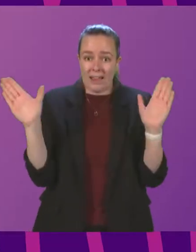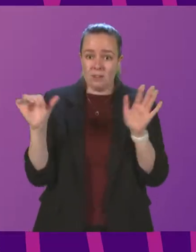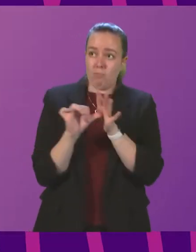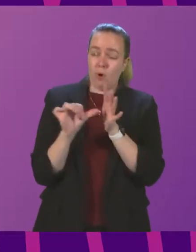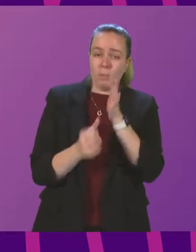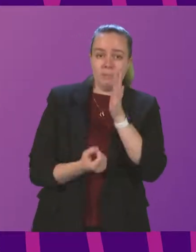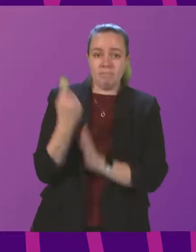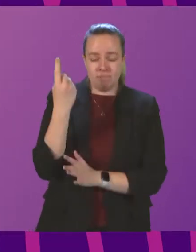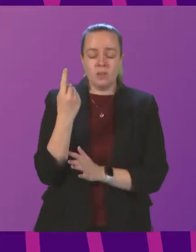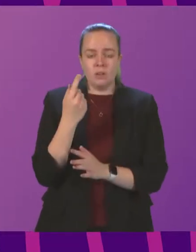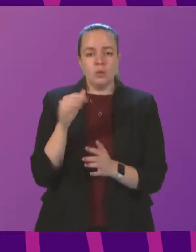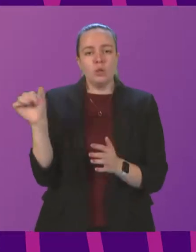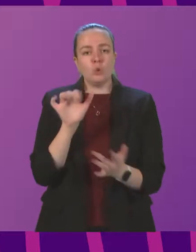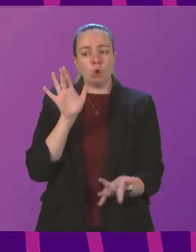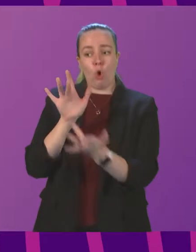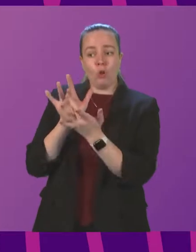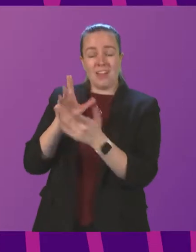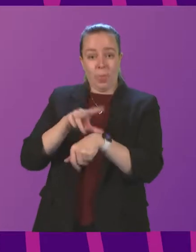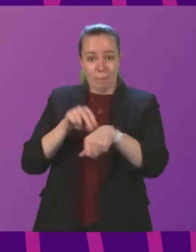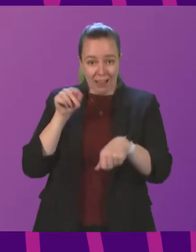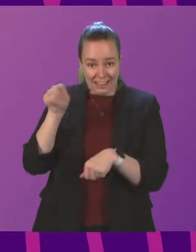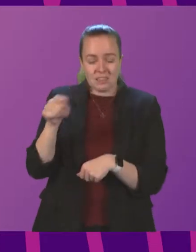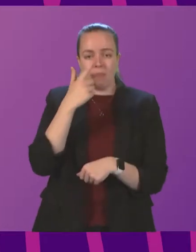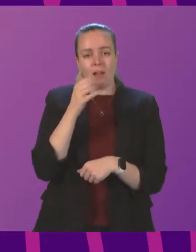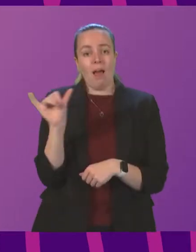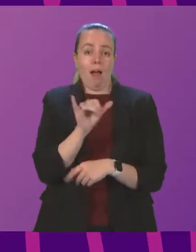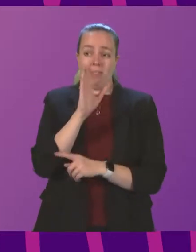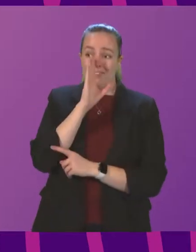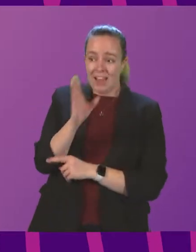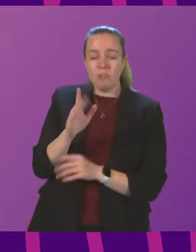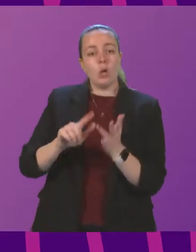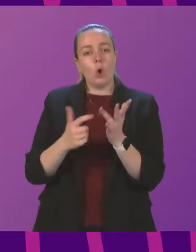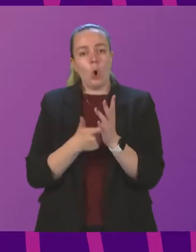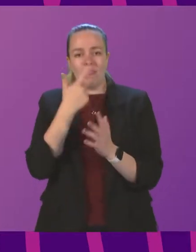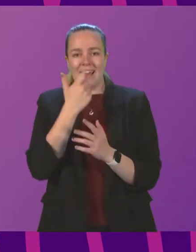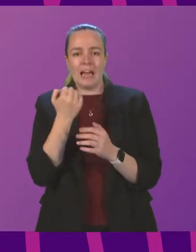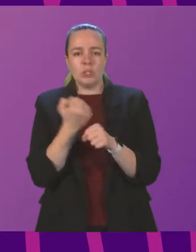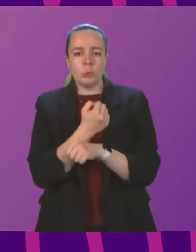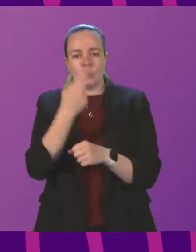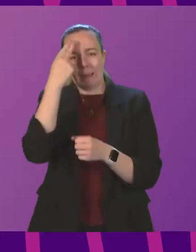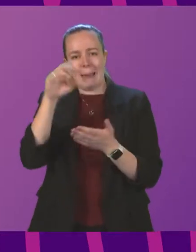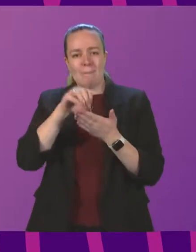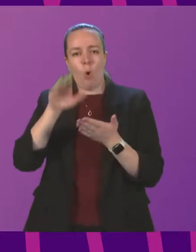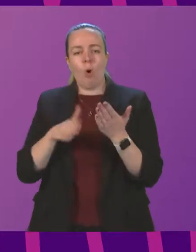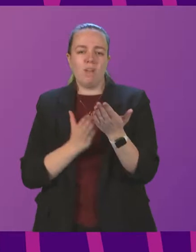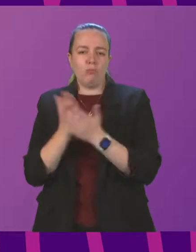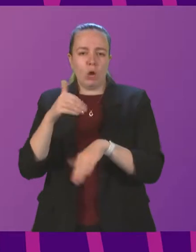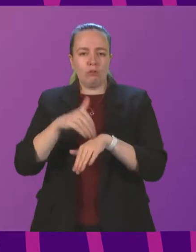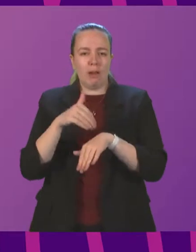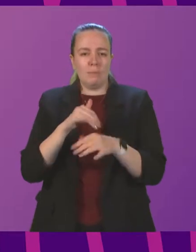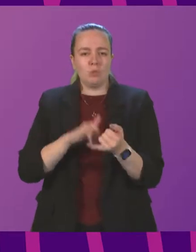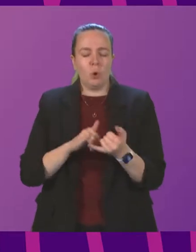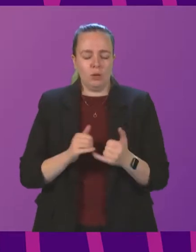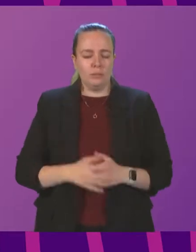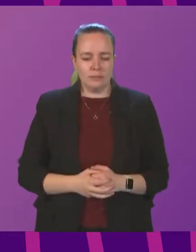that occurred to contact the police. And they can do that either directly or they can do it anonymously through Crime Stoppers. Jamie